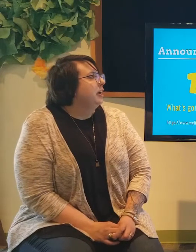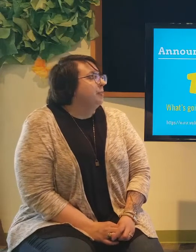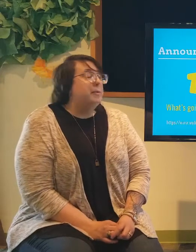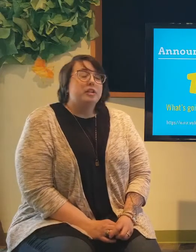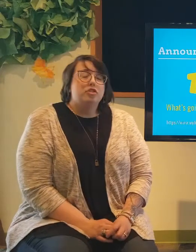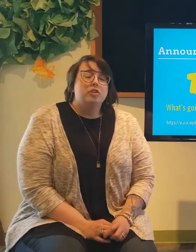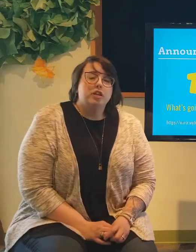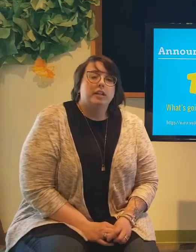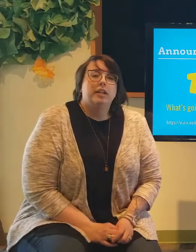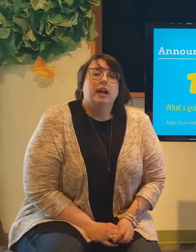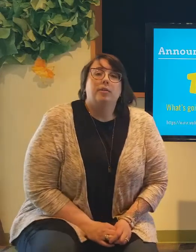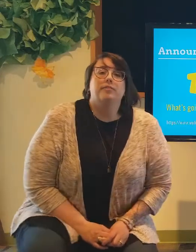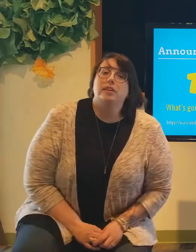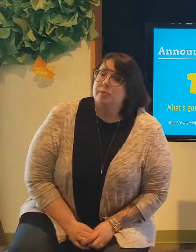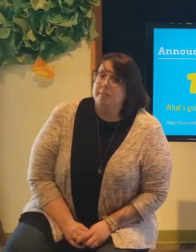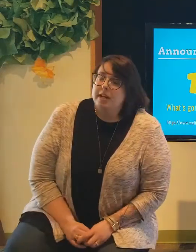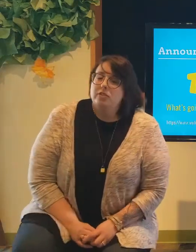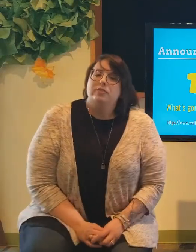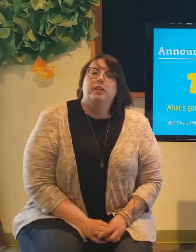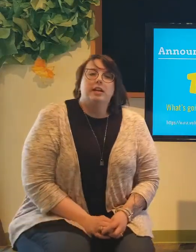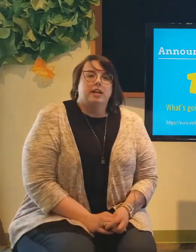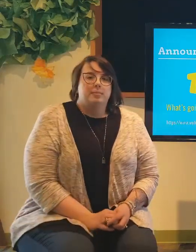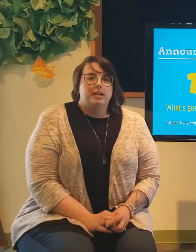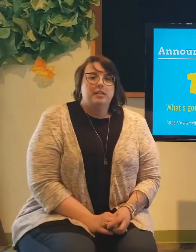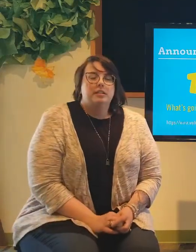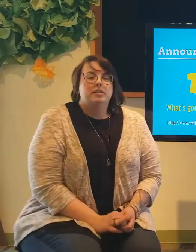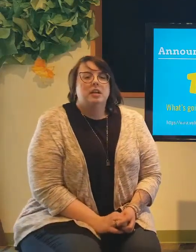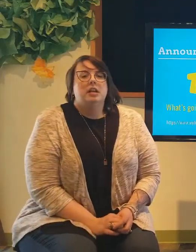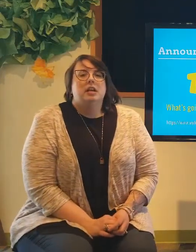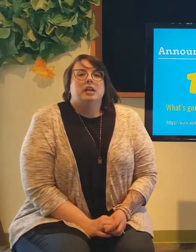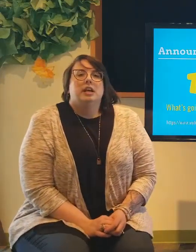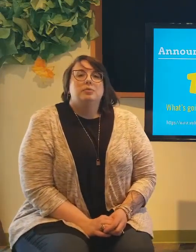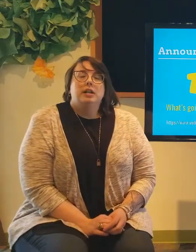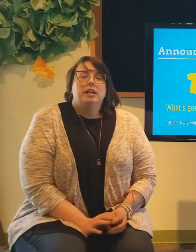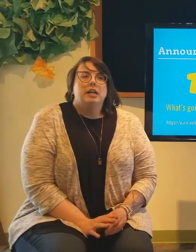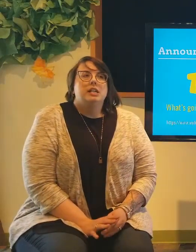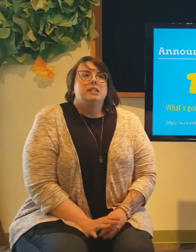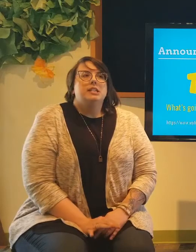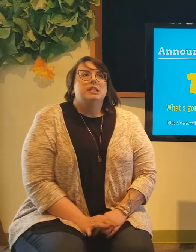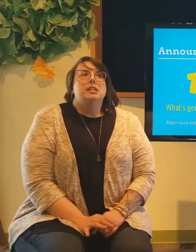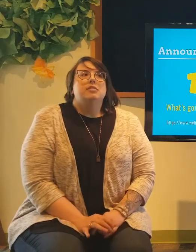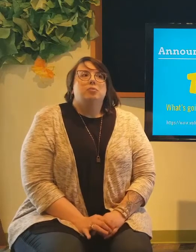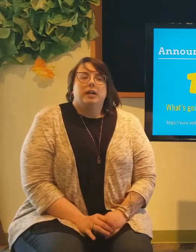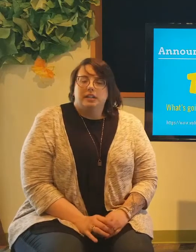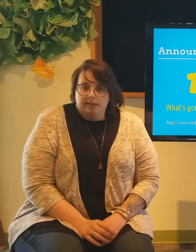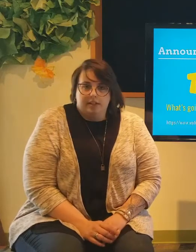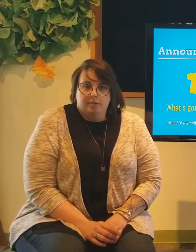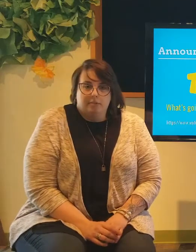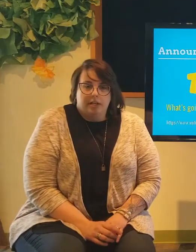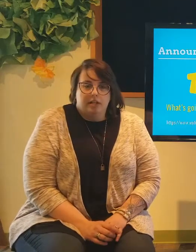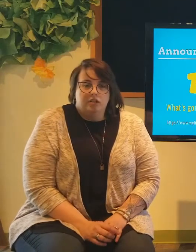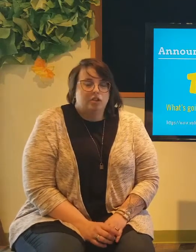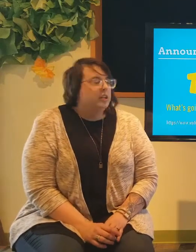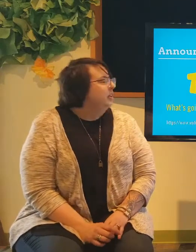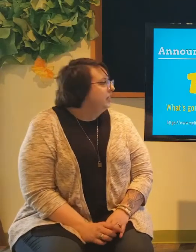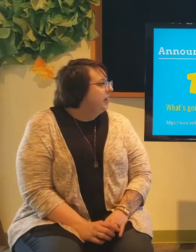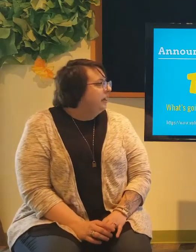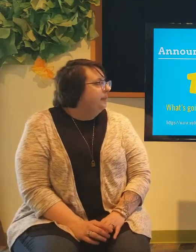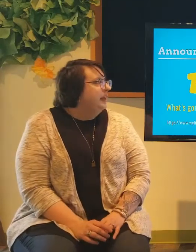make sure you're checking our Facebook page for any updates, as well as the City of Wiley's Facebook page. They